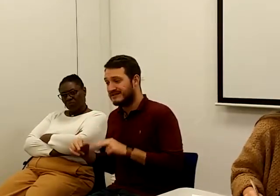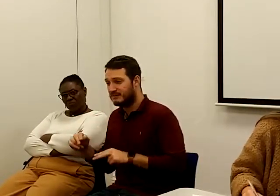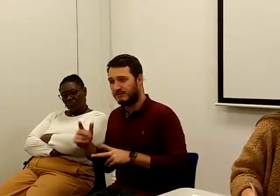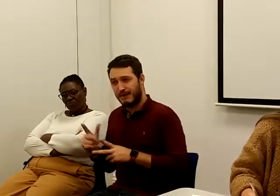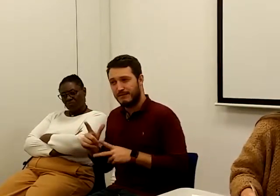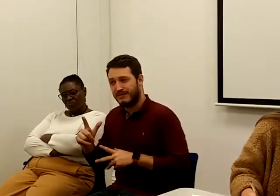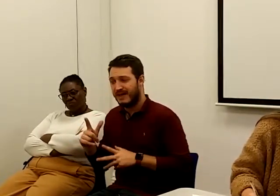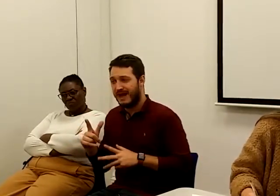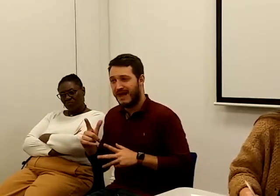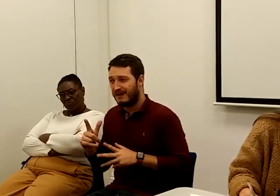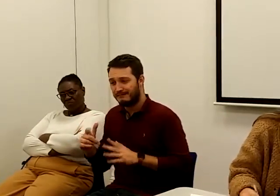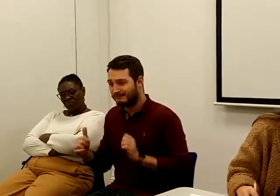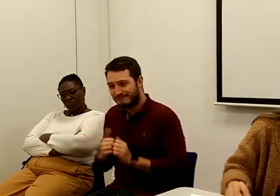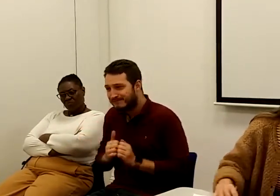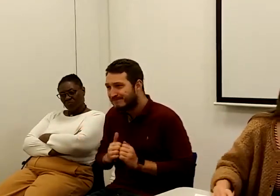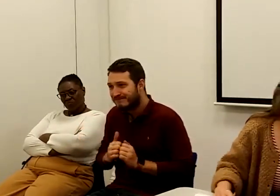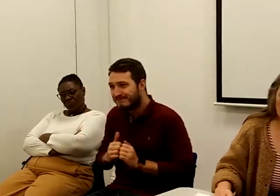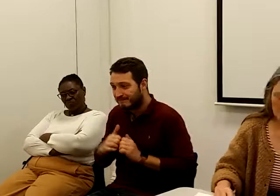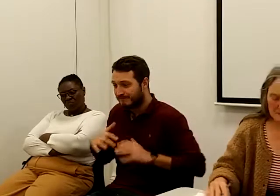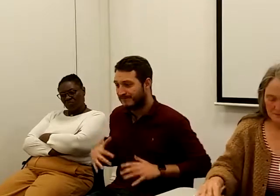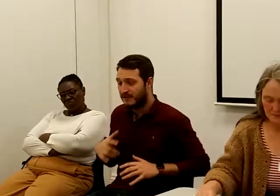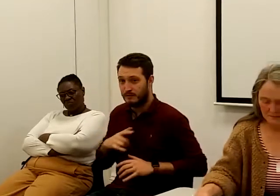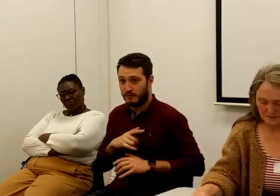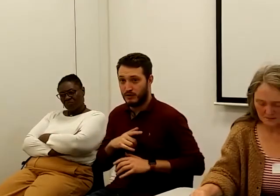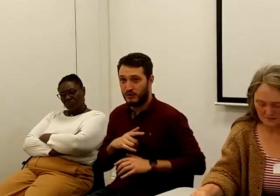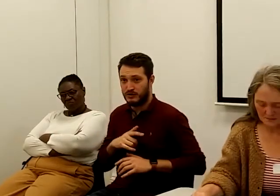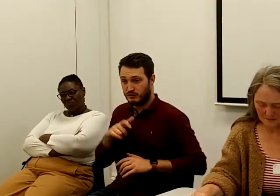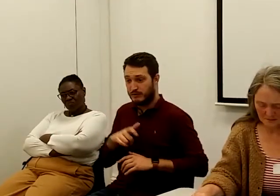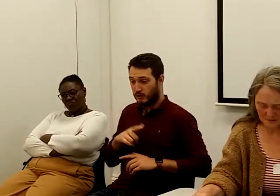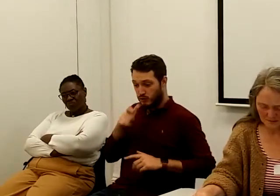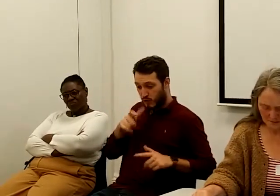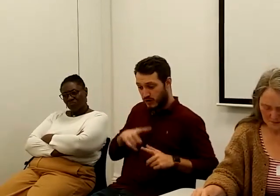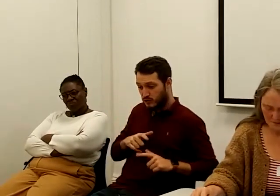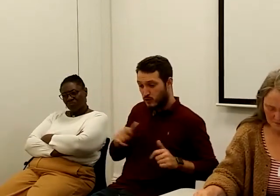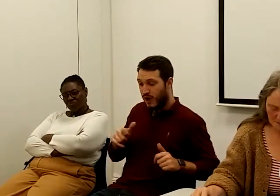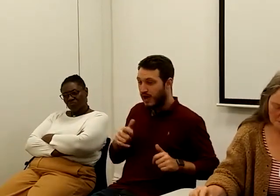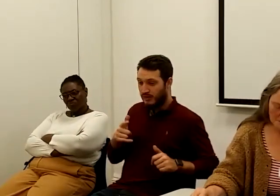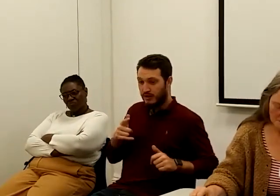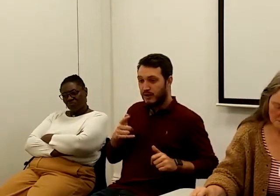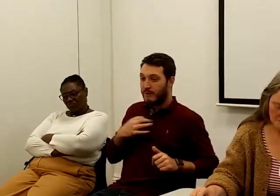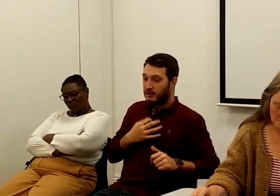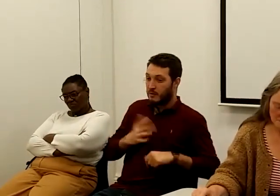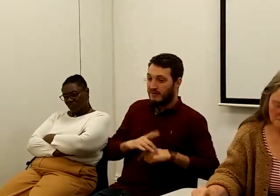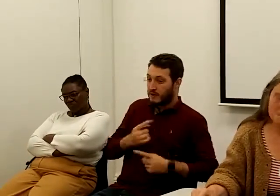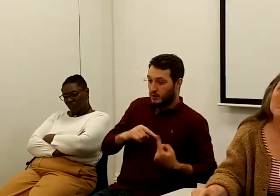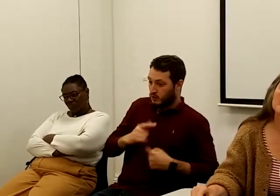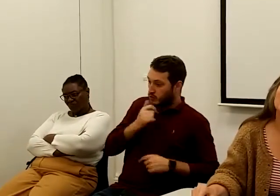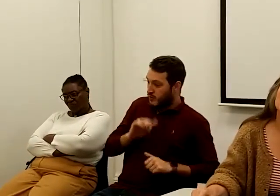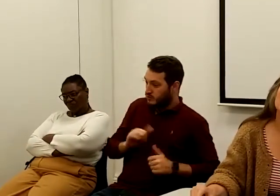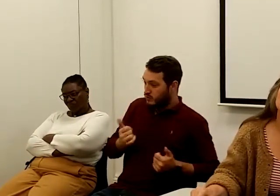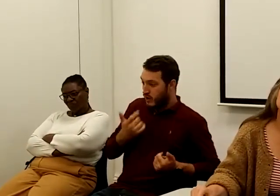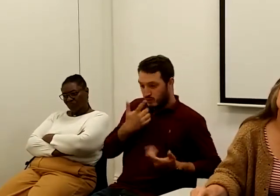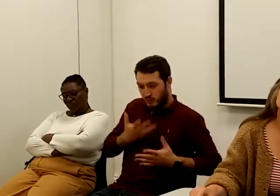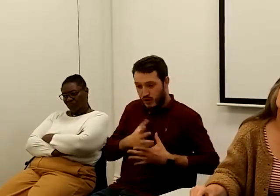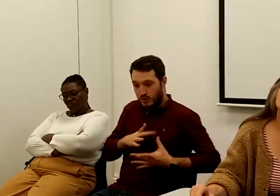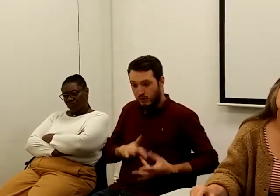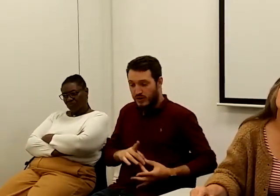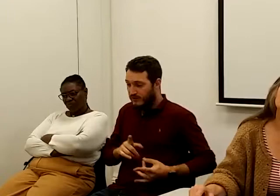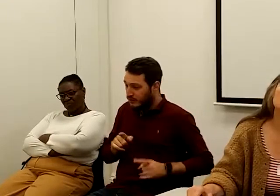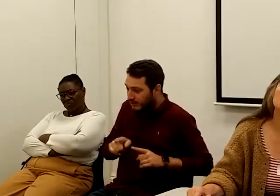people we know within these organisations who are friendly to us to see if they can work within just a good time. Go ahead.